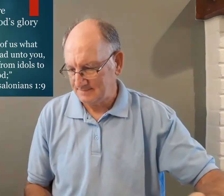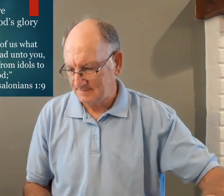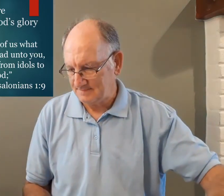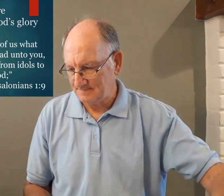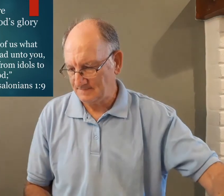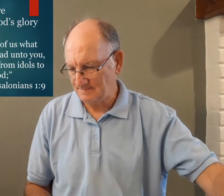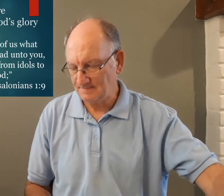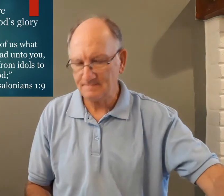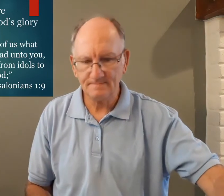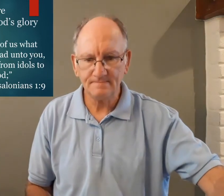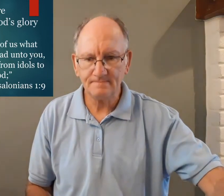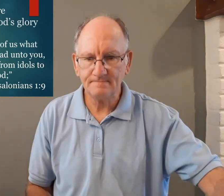of repentance means